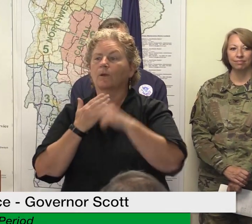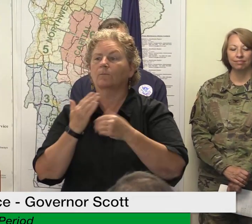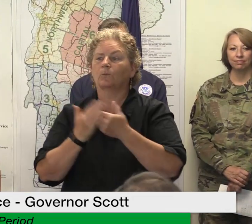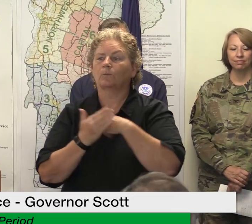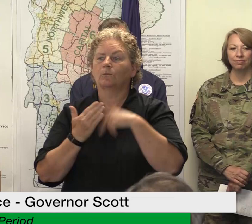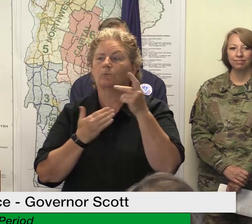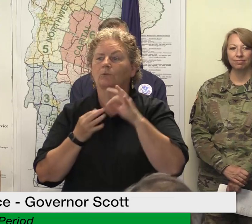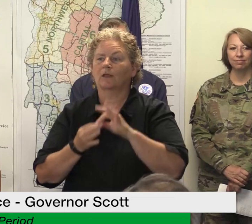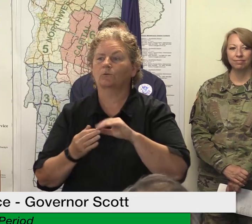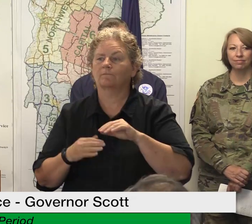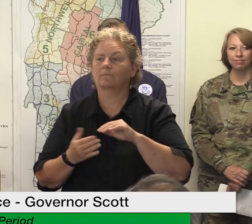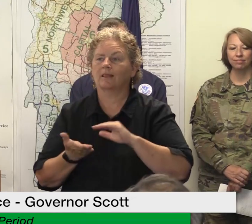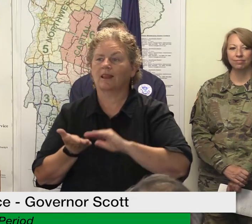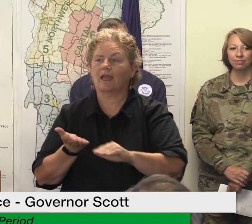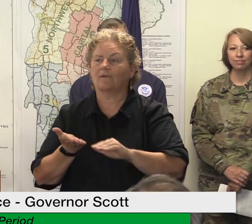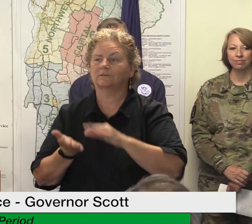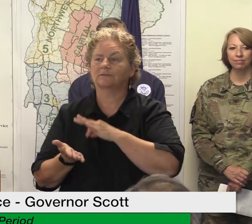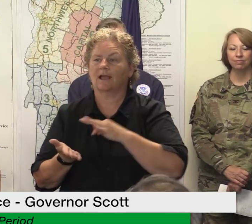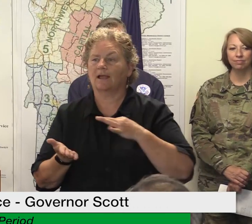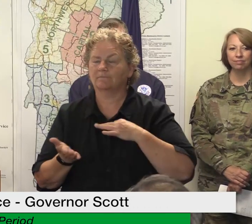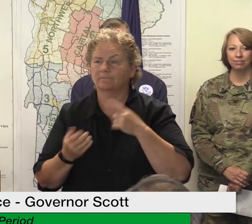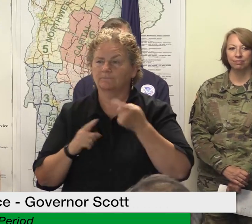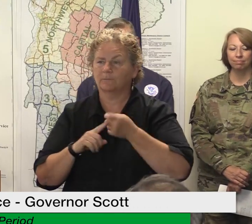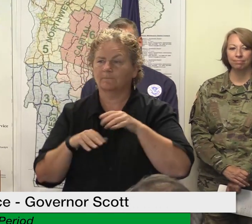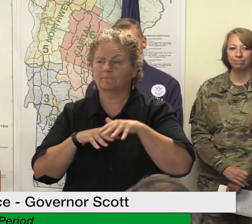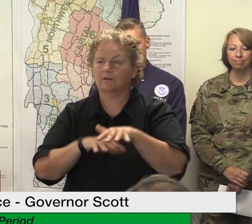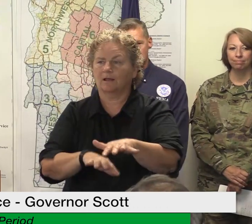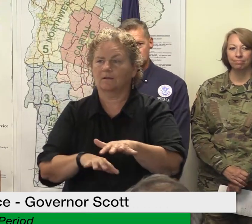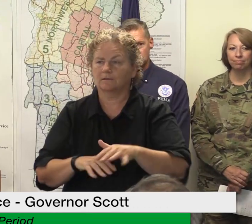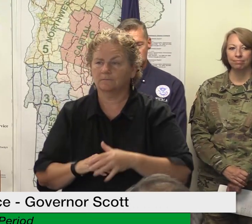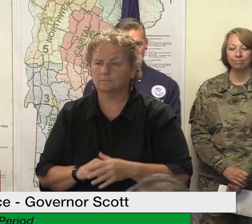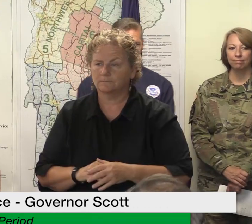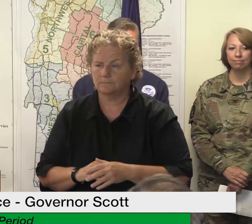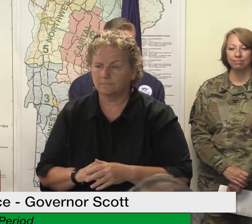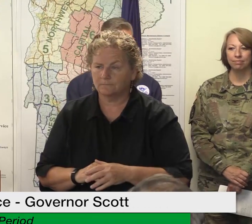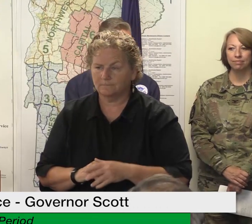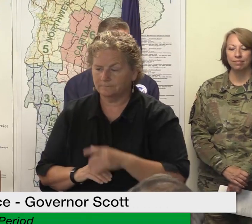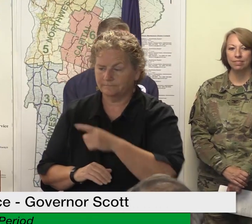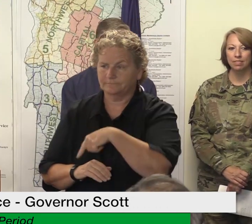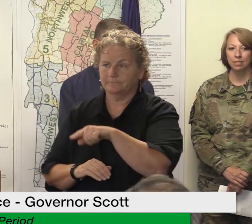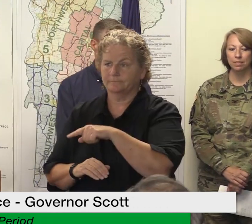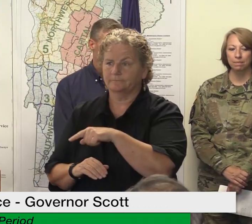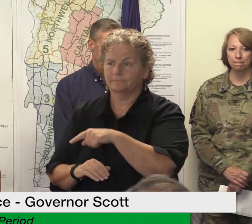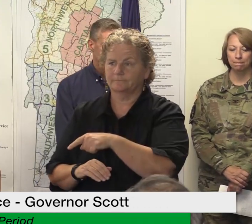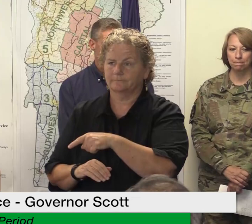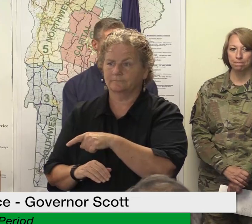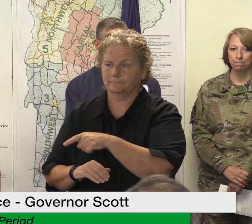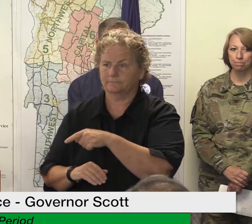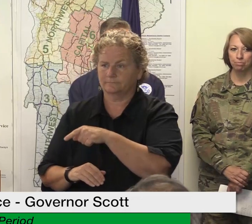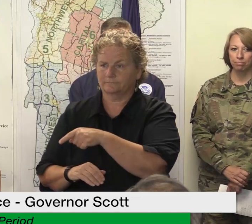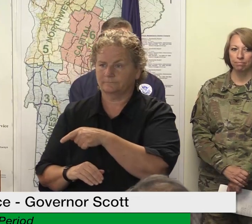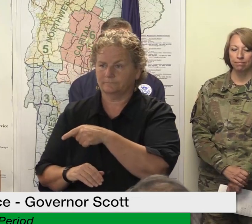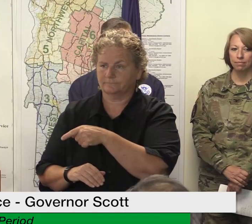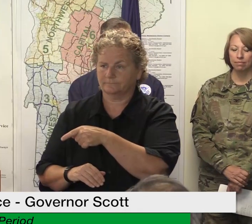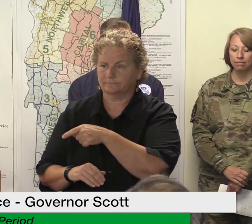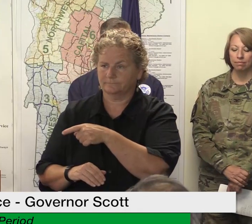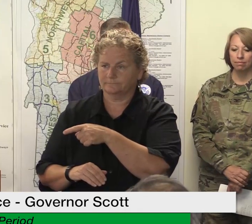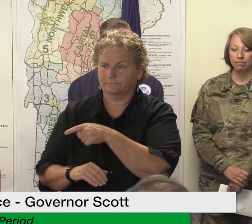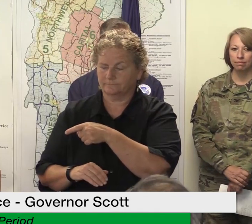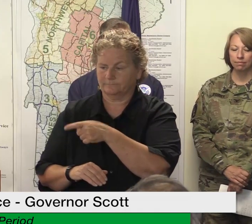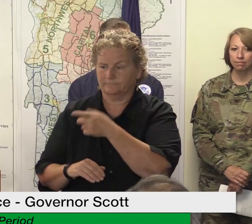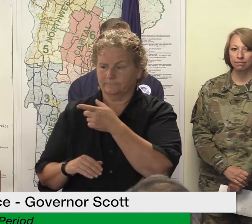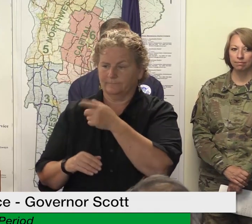staff if if staff are not uh working um they are eligible to be filing for unemployment